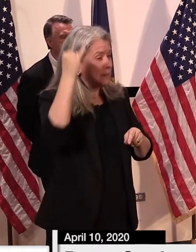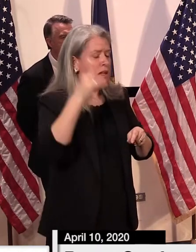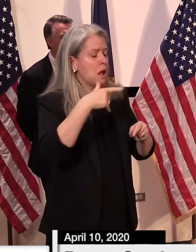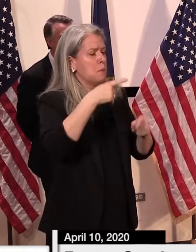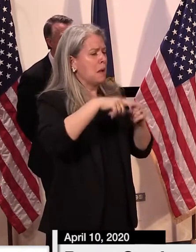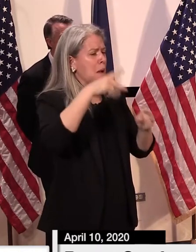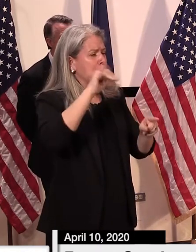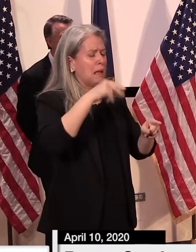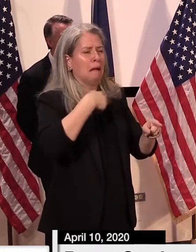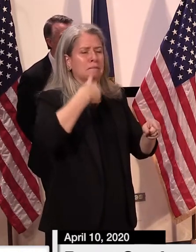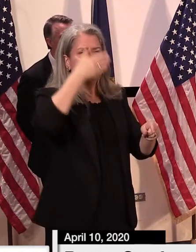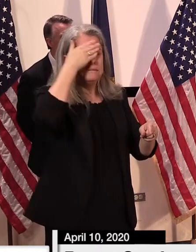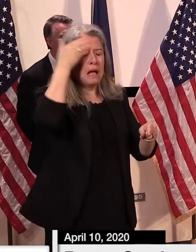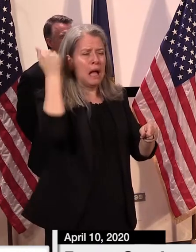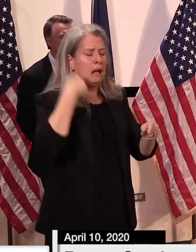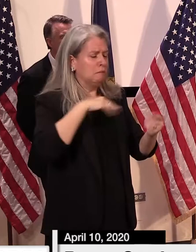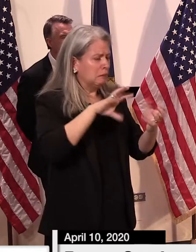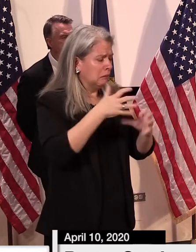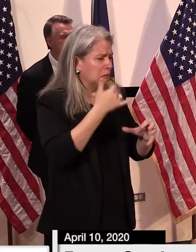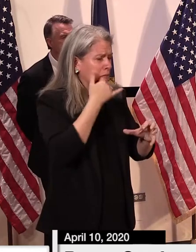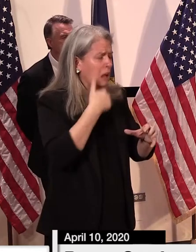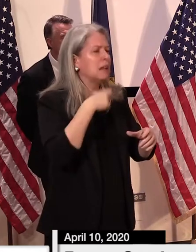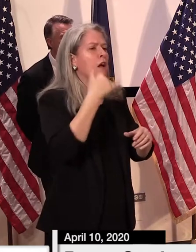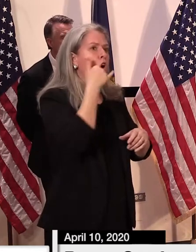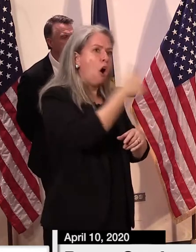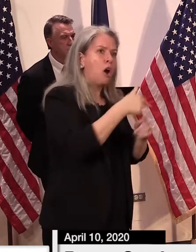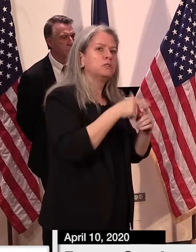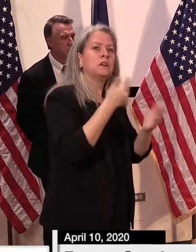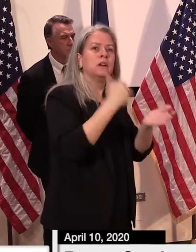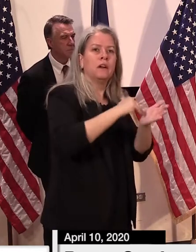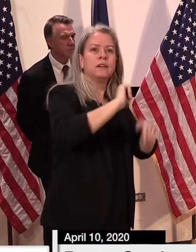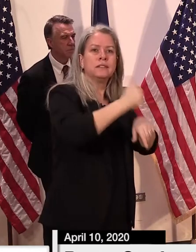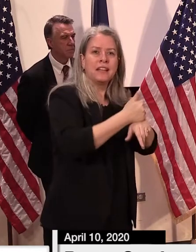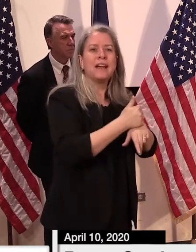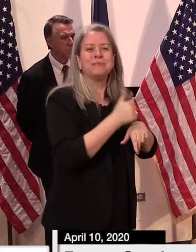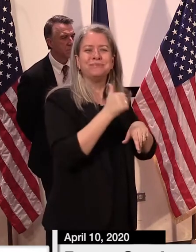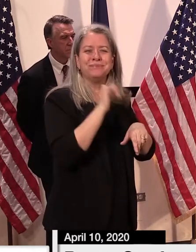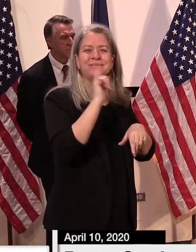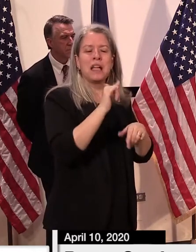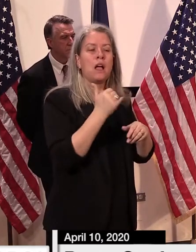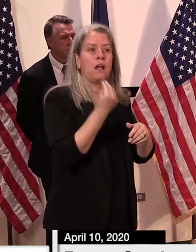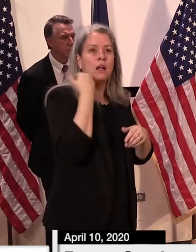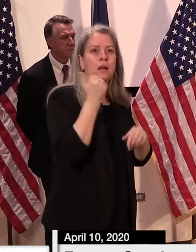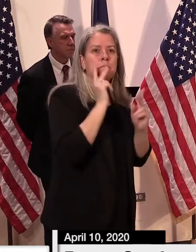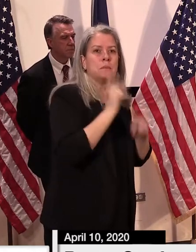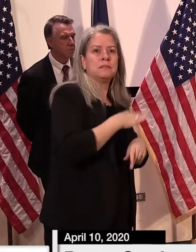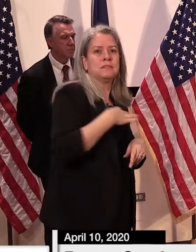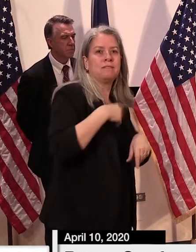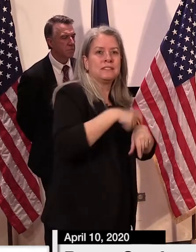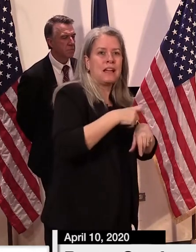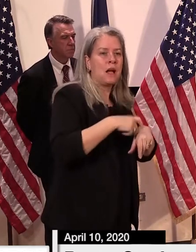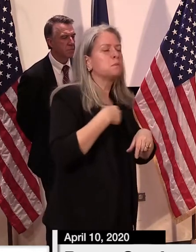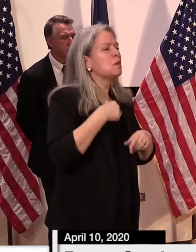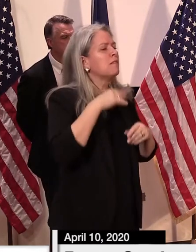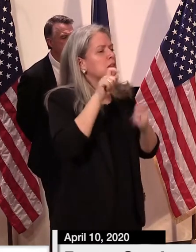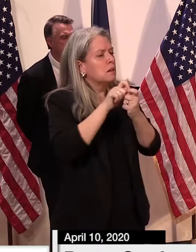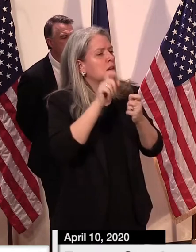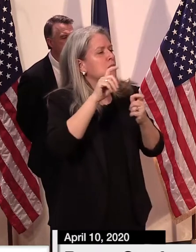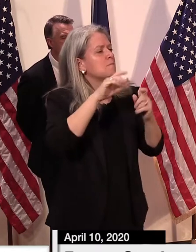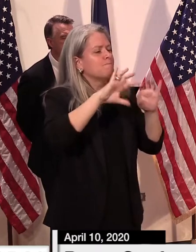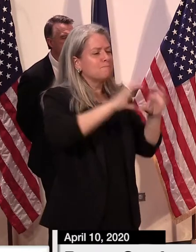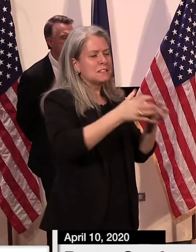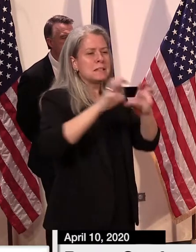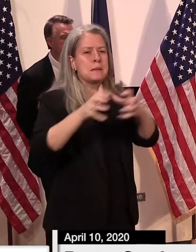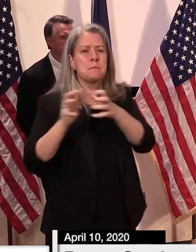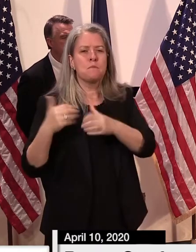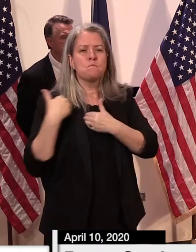as today and will continue for the foreseeable future again. Right now, we have about three different teams that